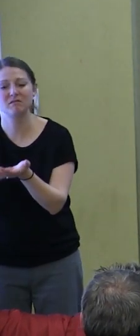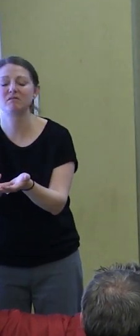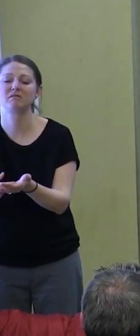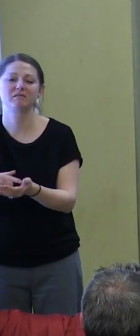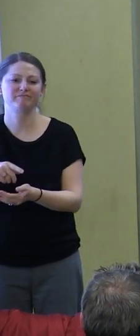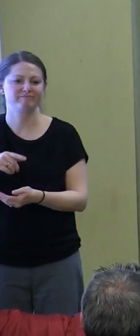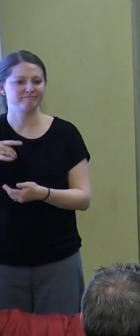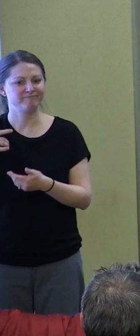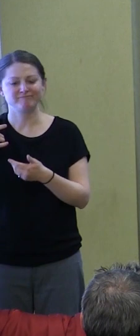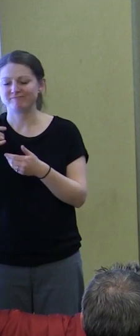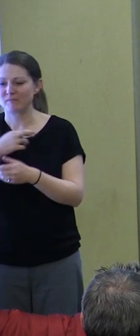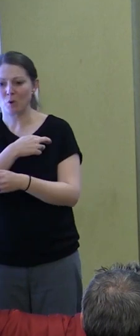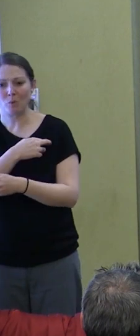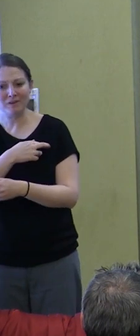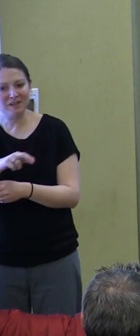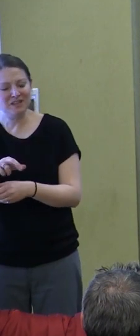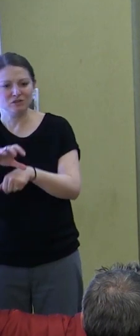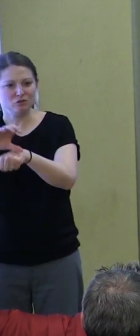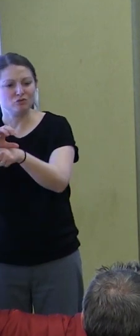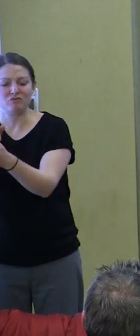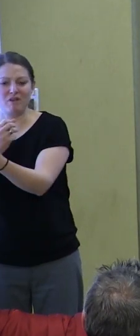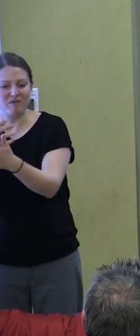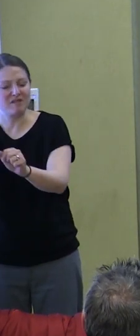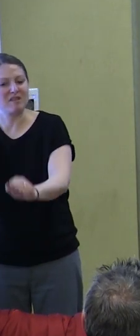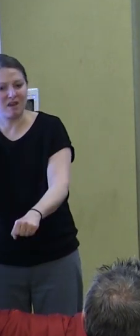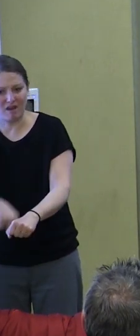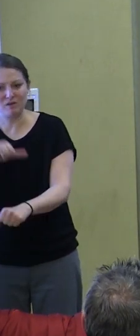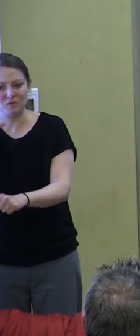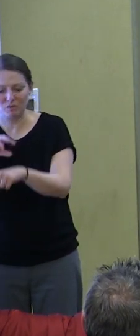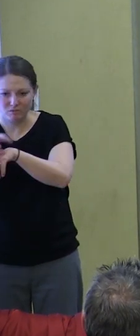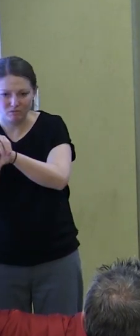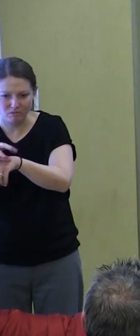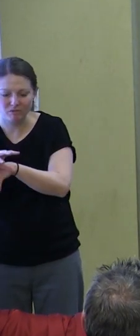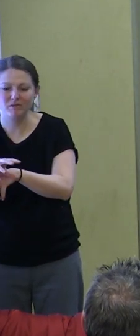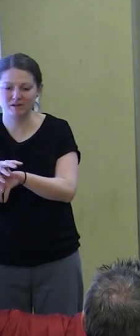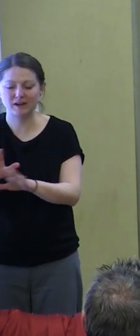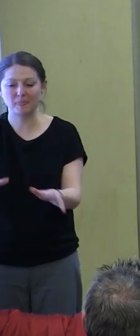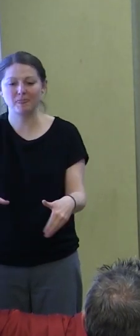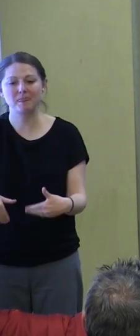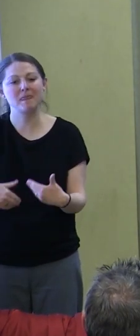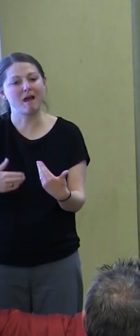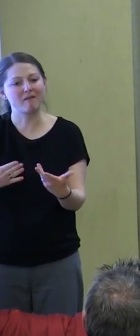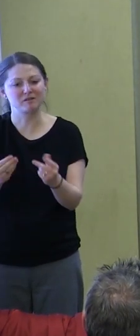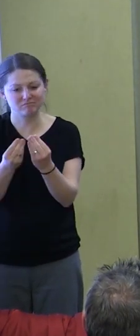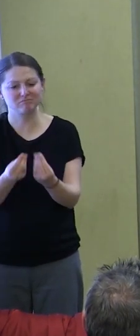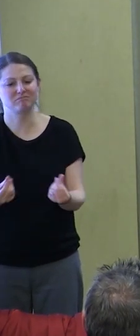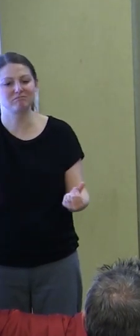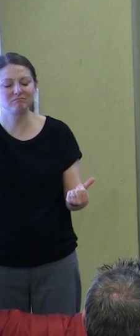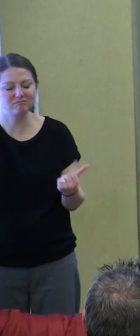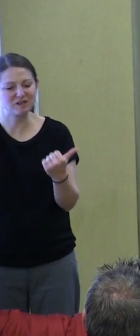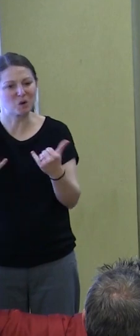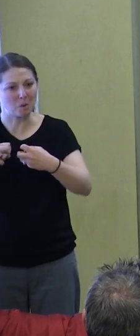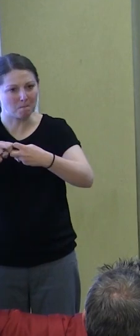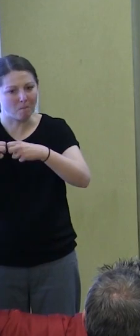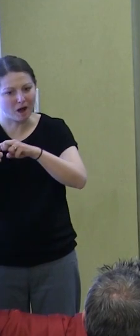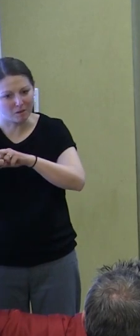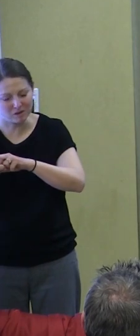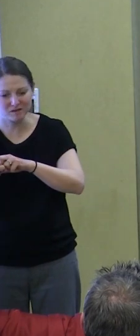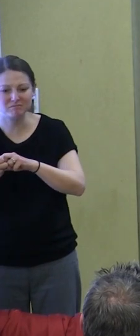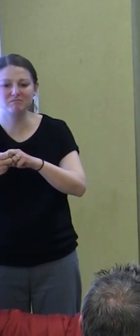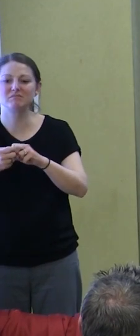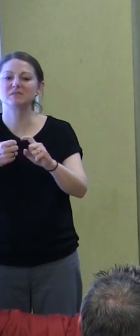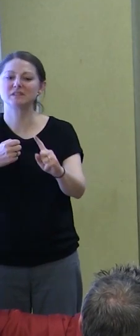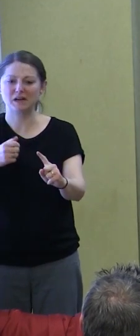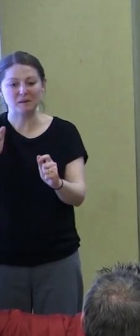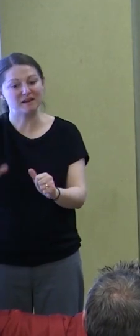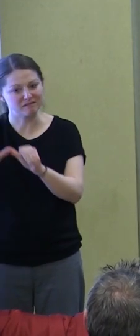our religious institutions, they offer us a pathway out of current problems that is itself sustainable